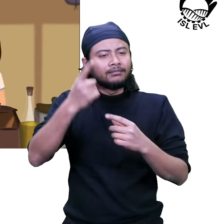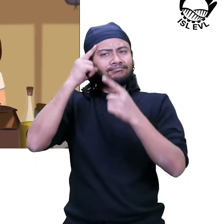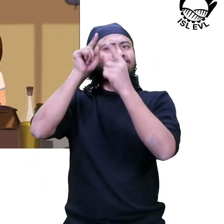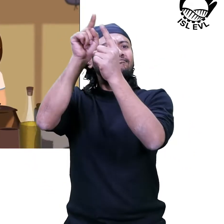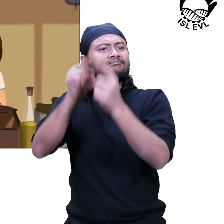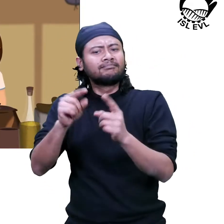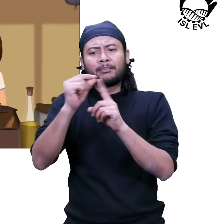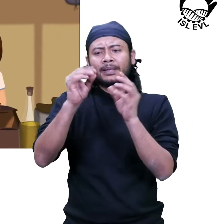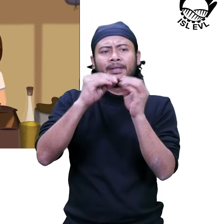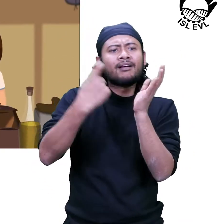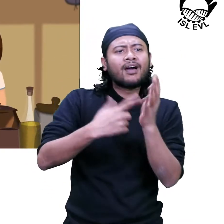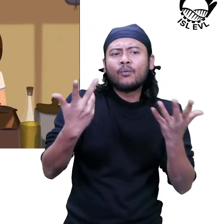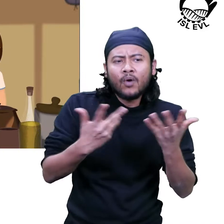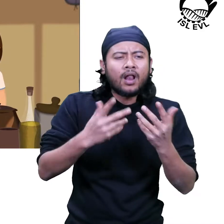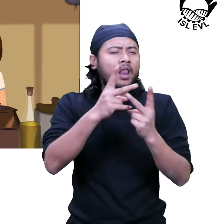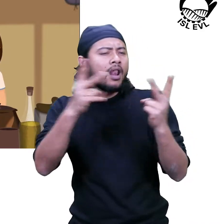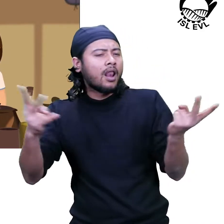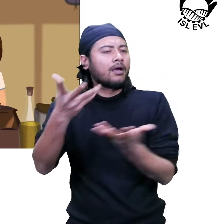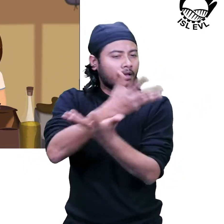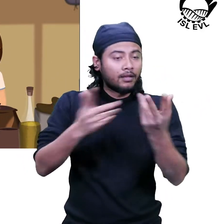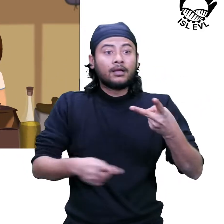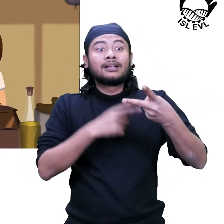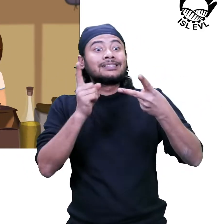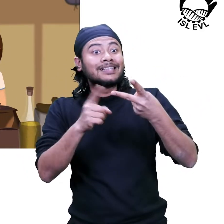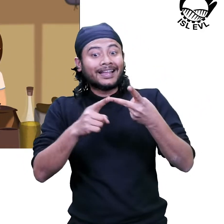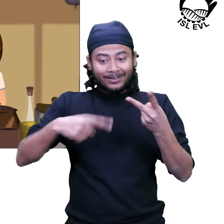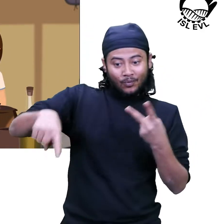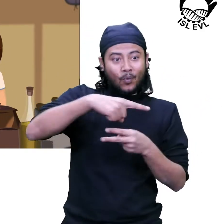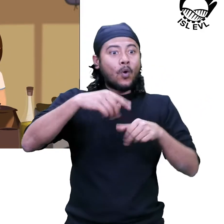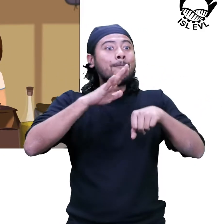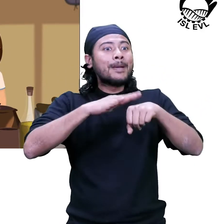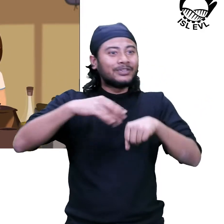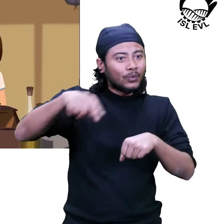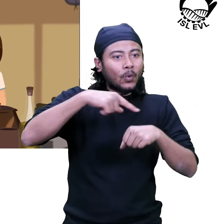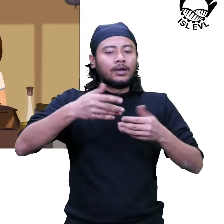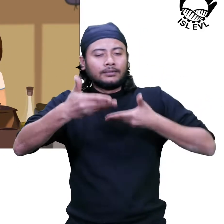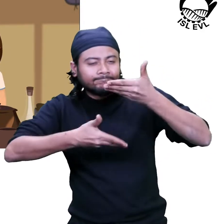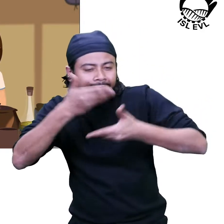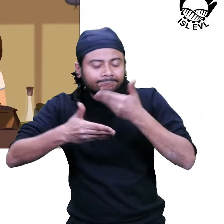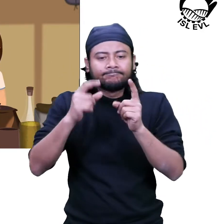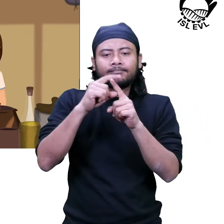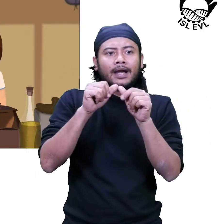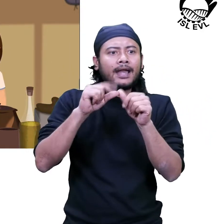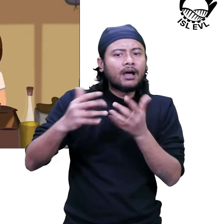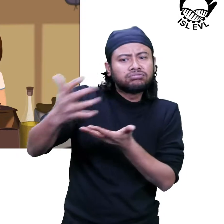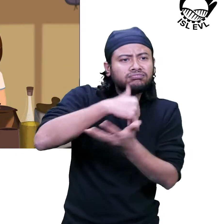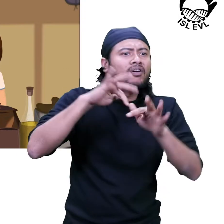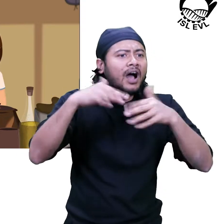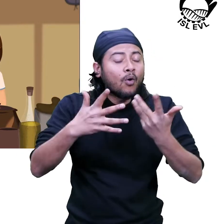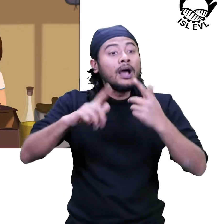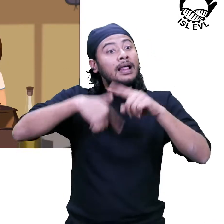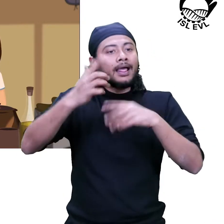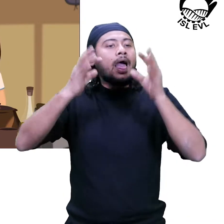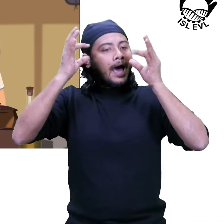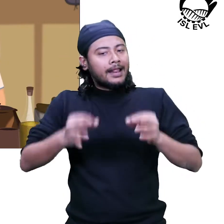of the PBR. Next, the members are trained to collect data. Then begins the actual exercise of collecting